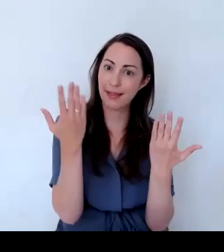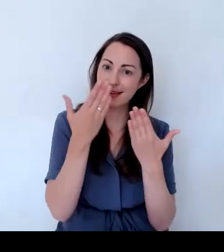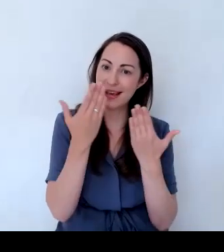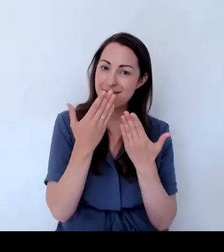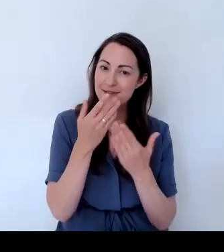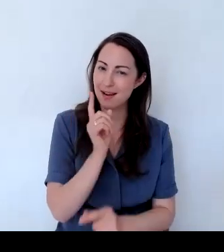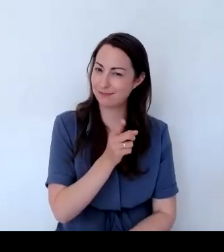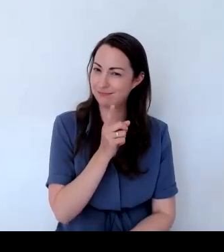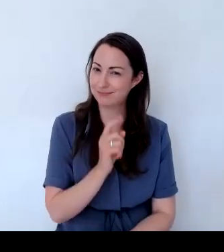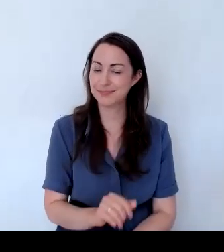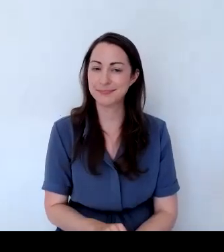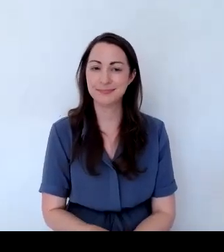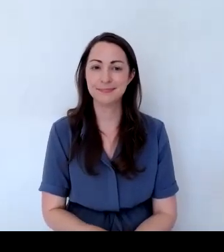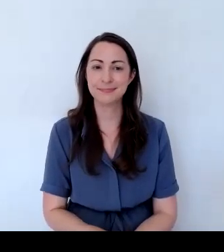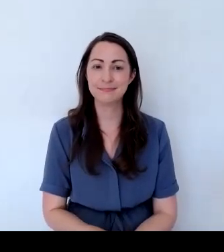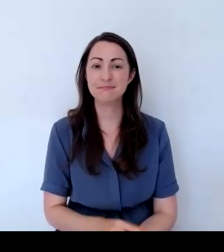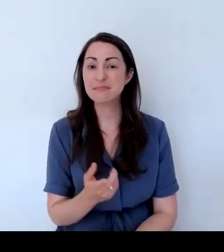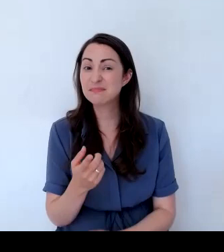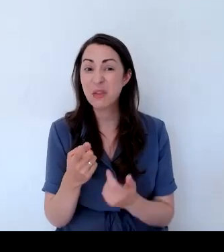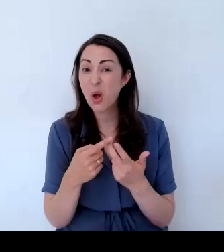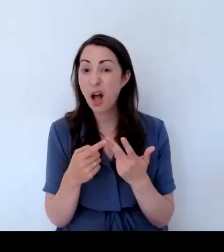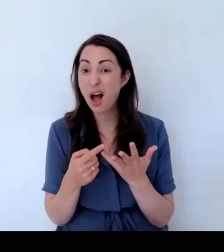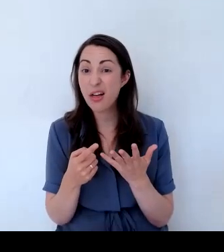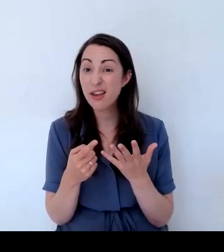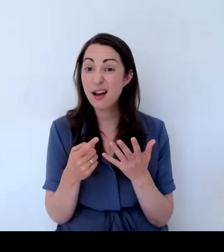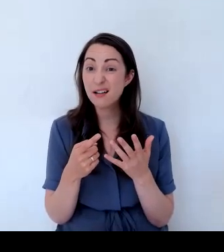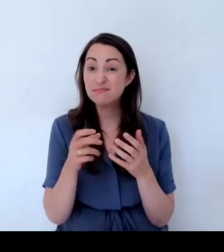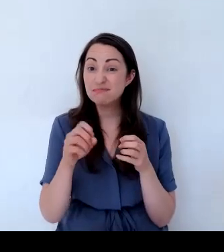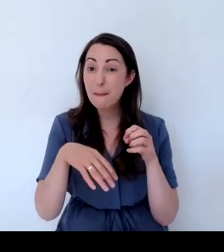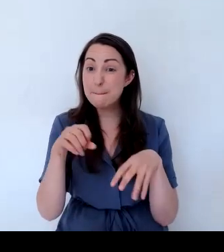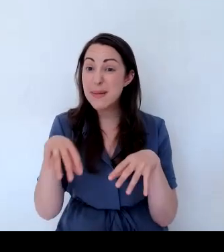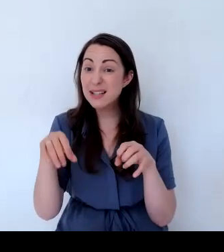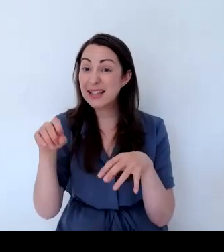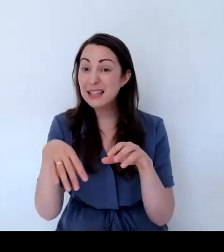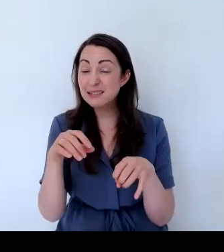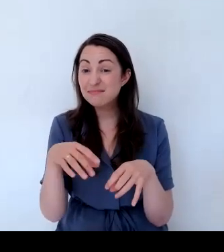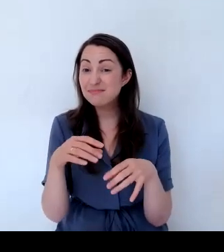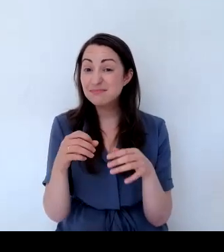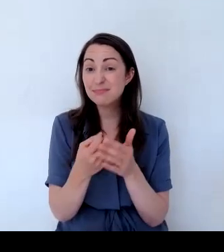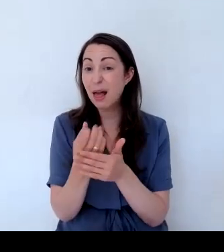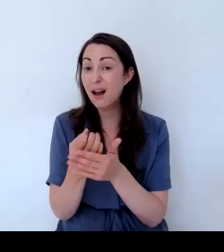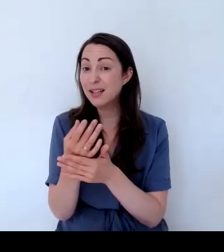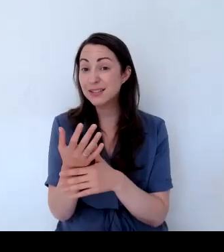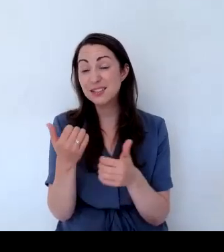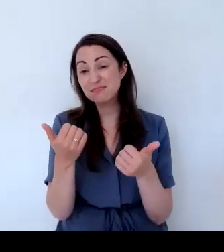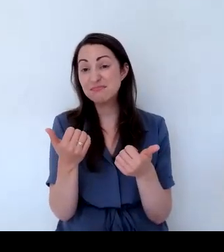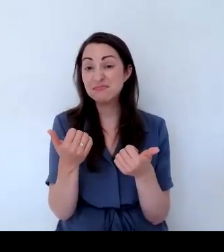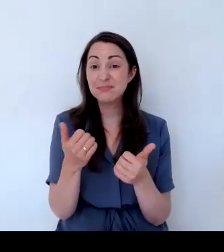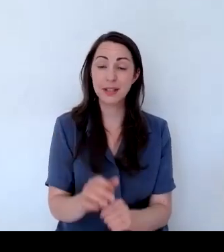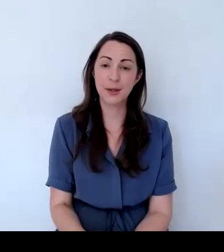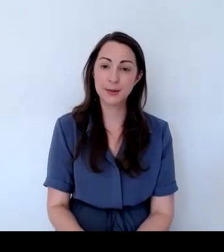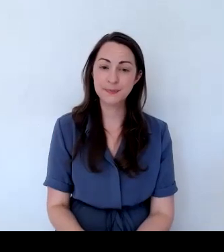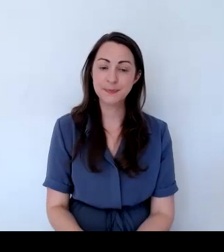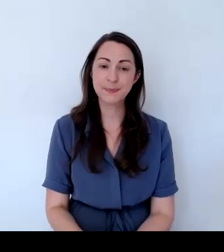And one or two other bedding that maybe aren't quite as good for pollinators. OK,